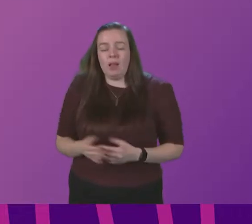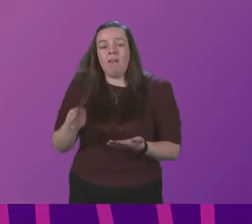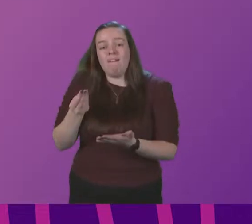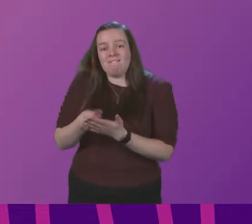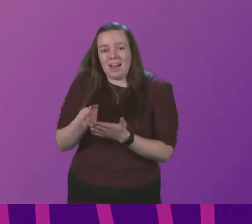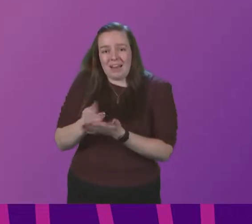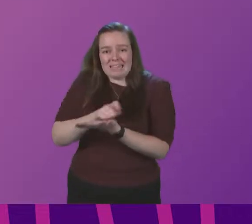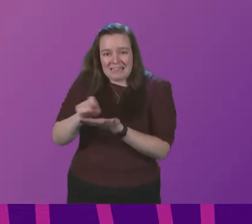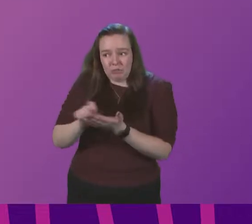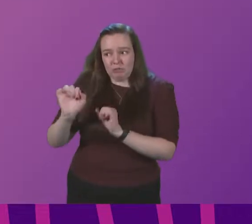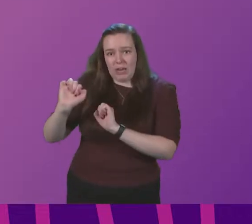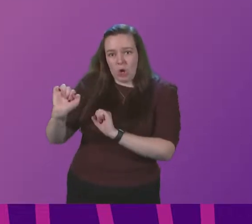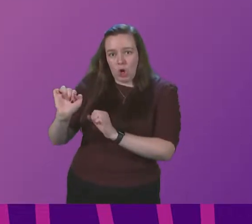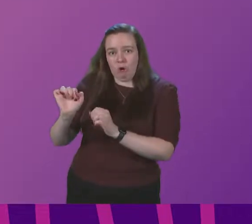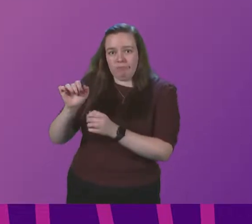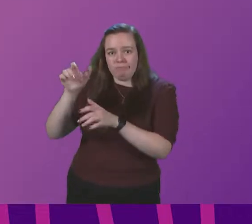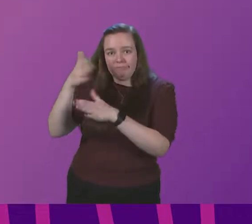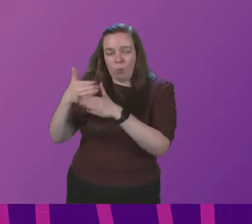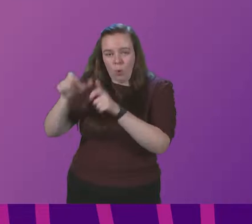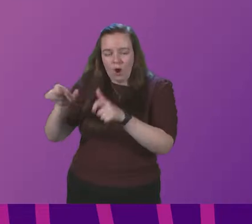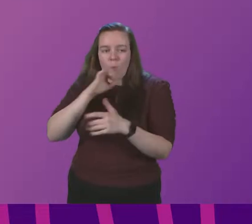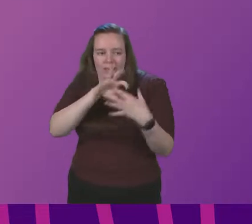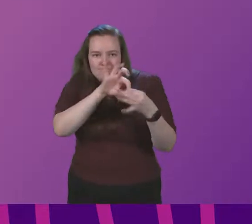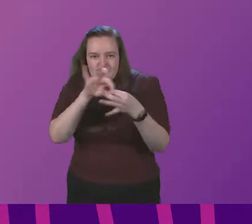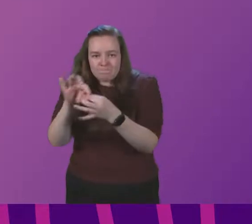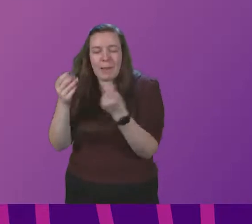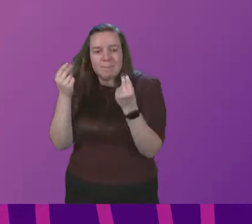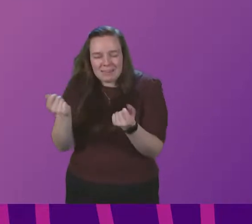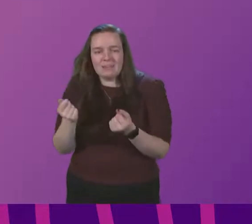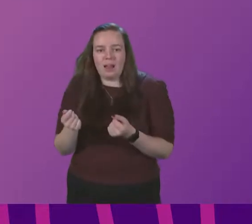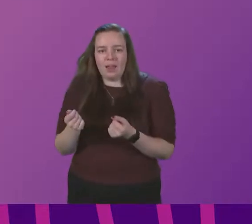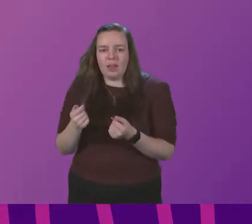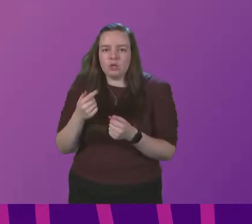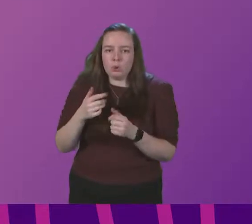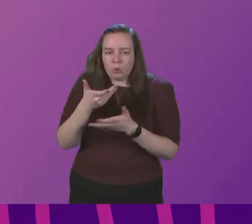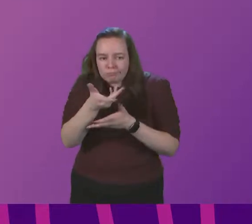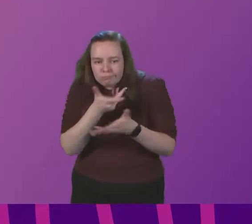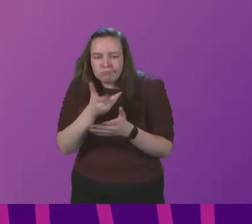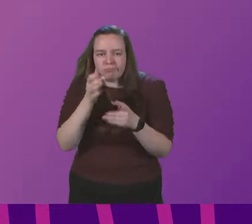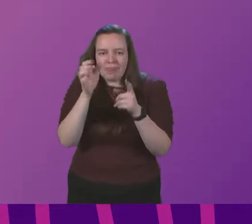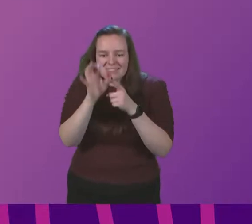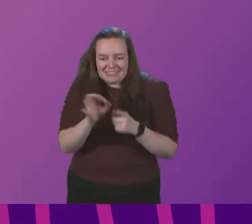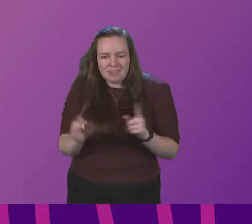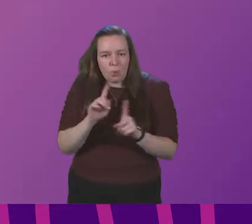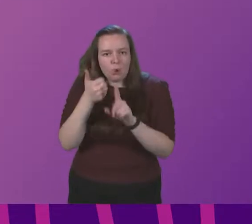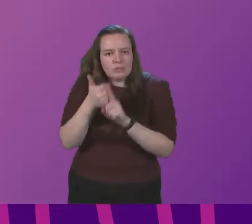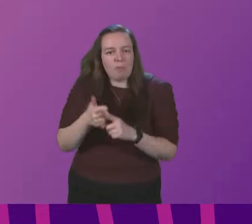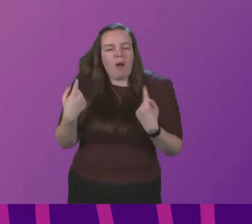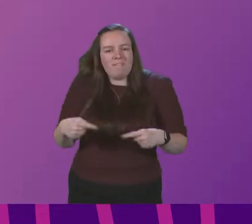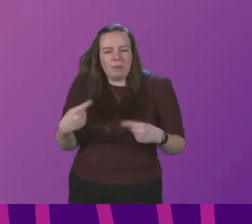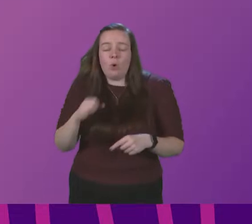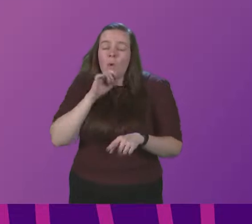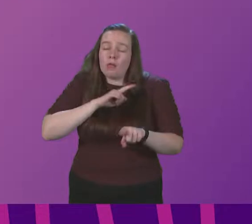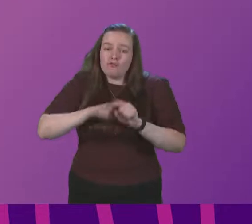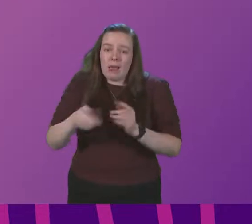and her officials will be engaging with affected sectors immediately to consult on and confirm the details of support. We will work to make money